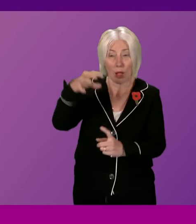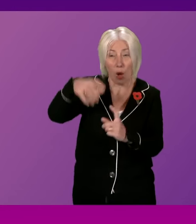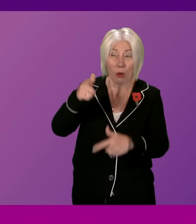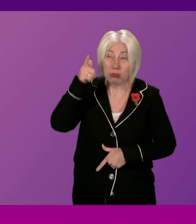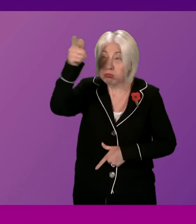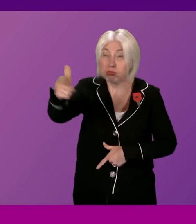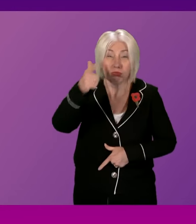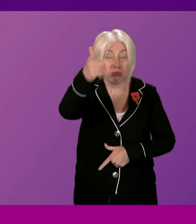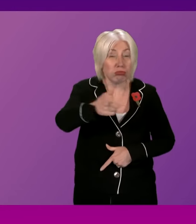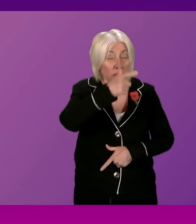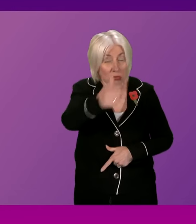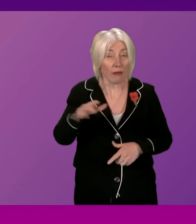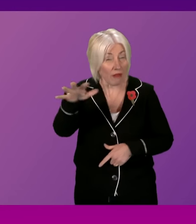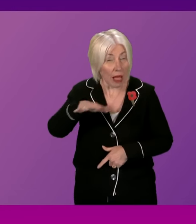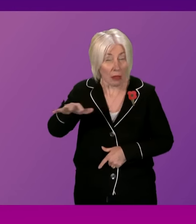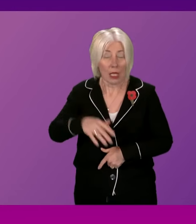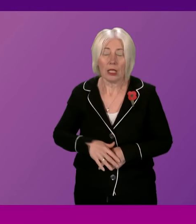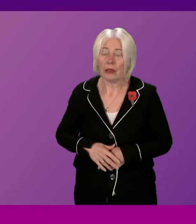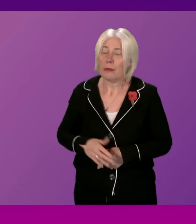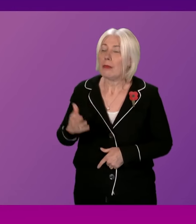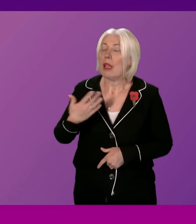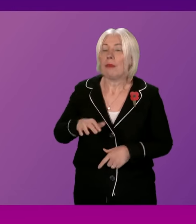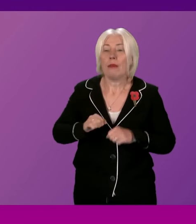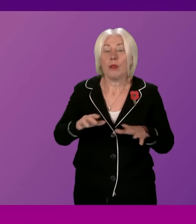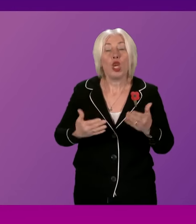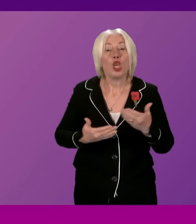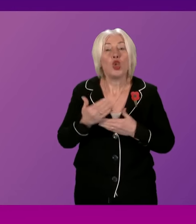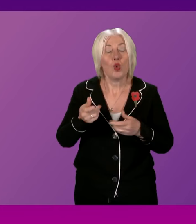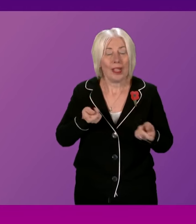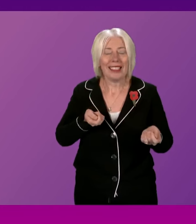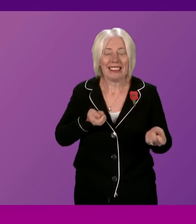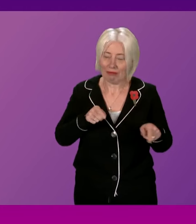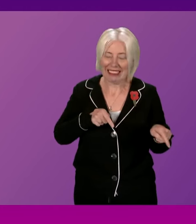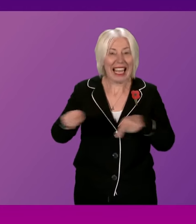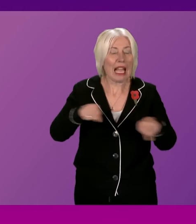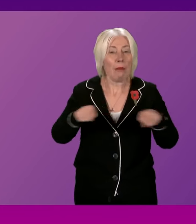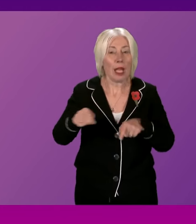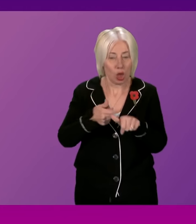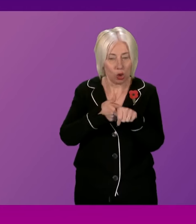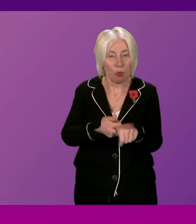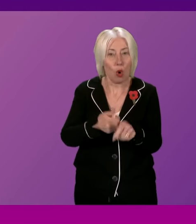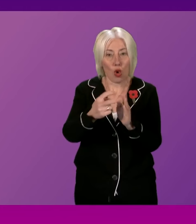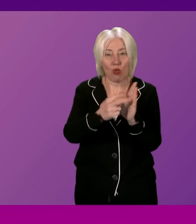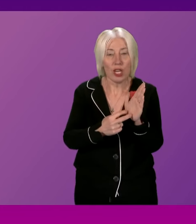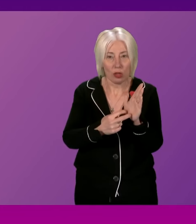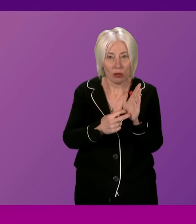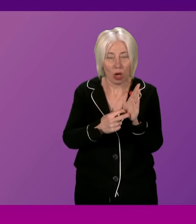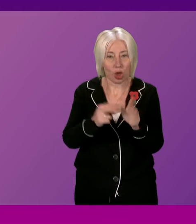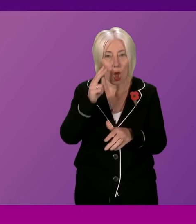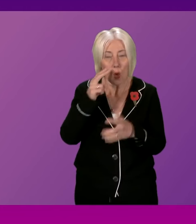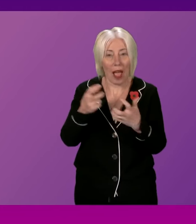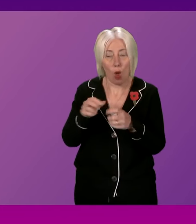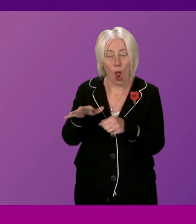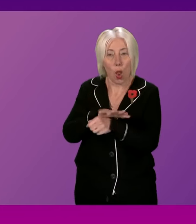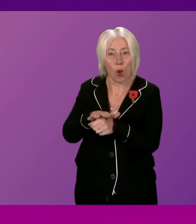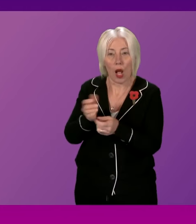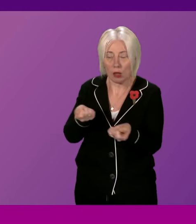Alexander Burnett, but to give him some examples, we have launched the new dynamic support registers, one of the very key recommendations to improve that local case